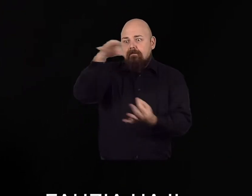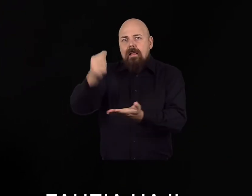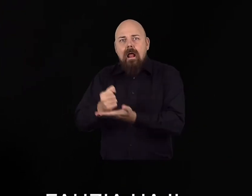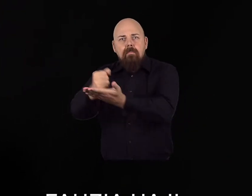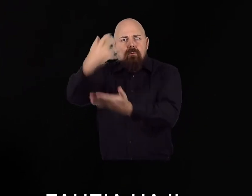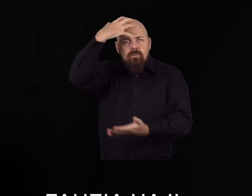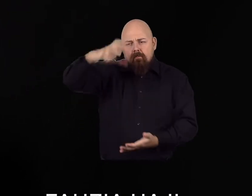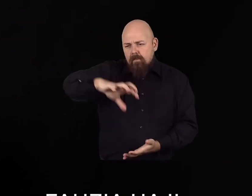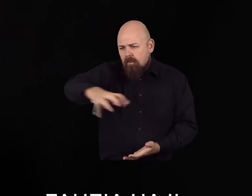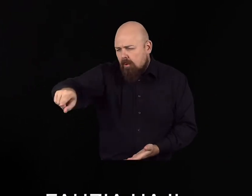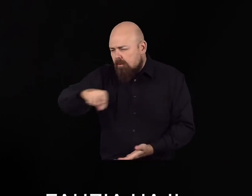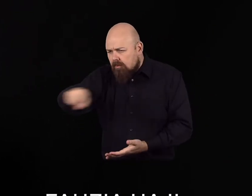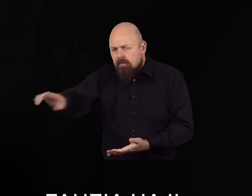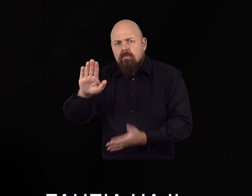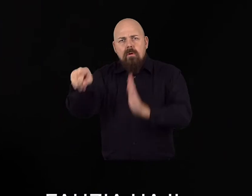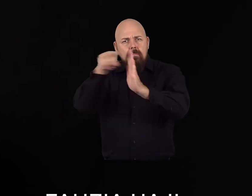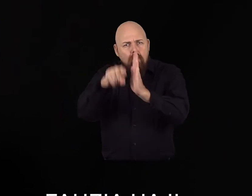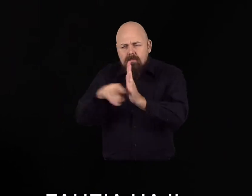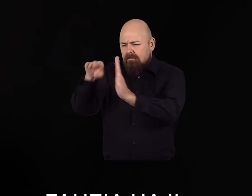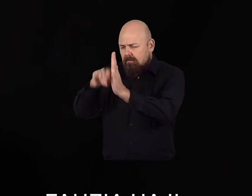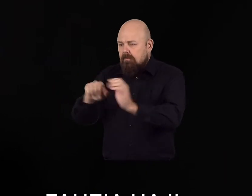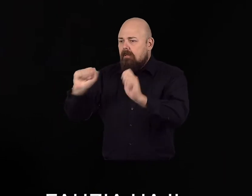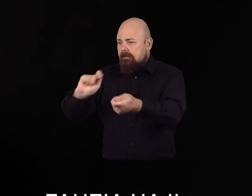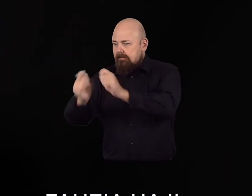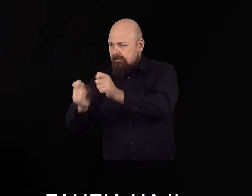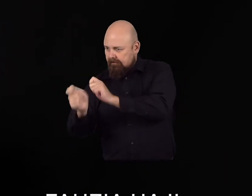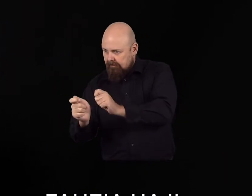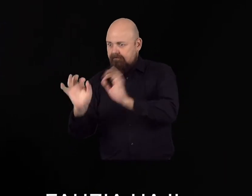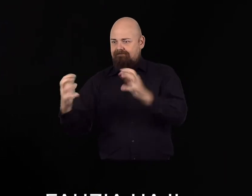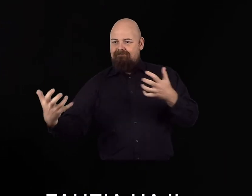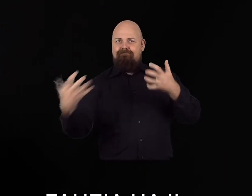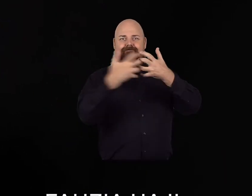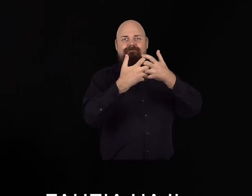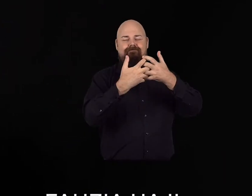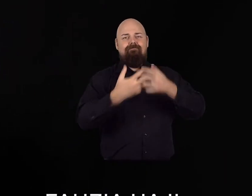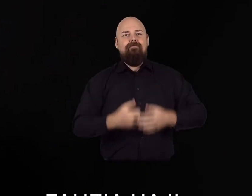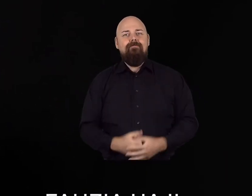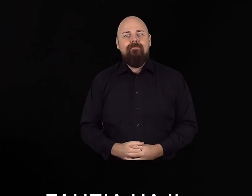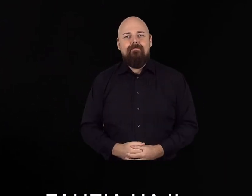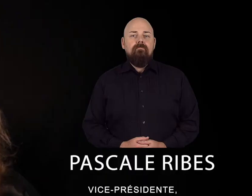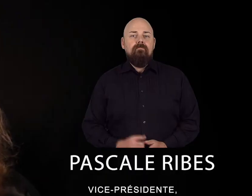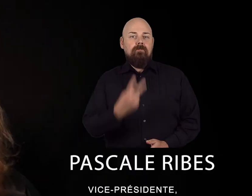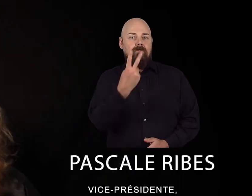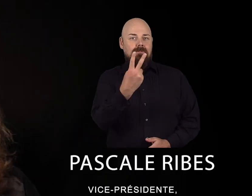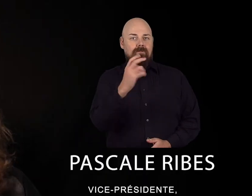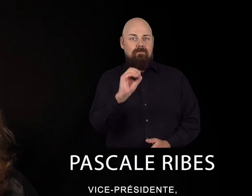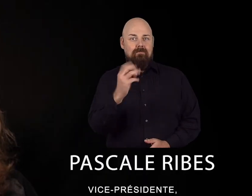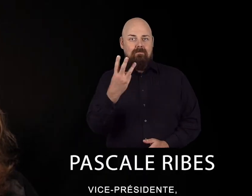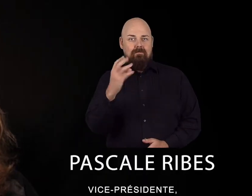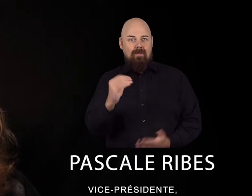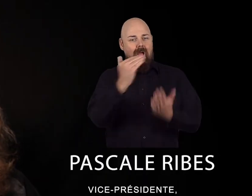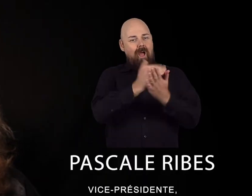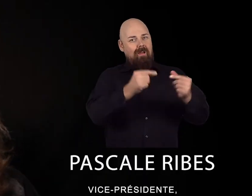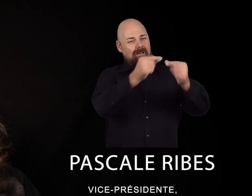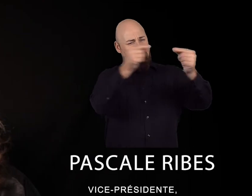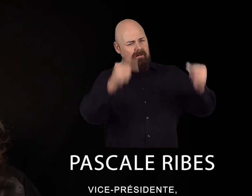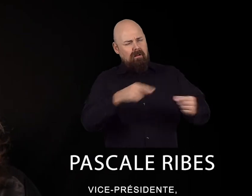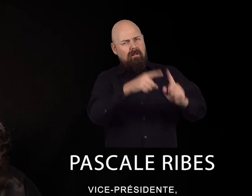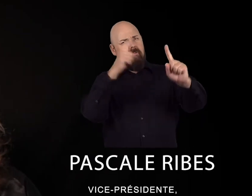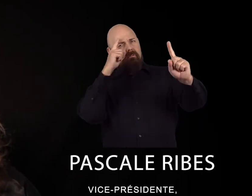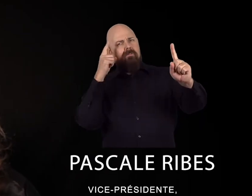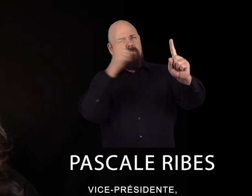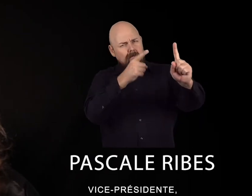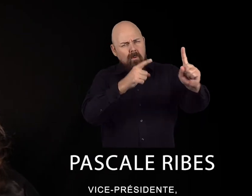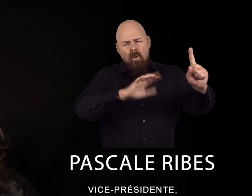provides framework for the government to help them shape their national policies and programmes. The aim of